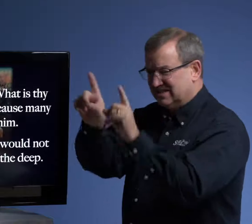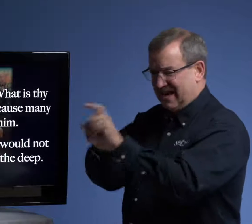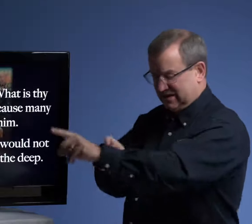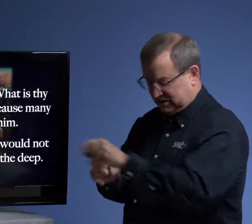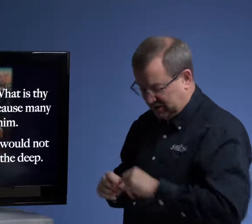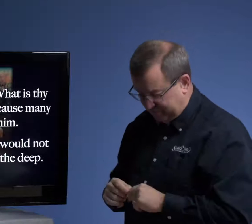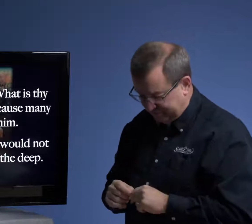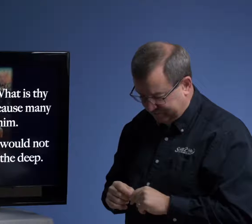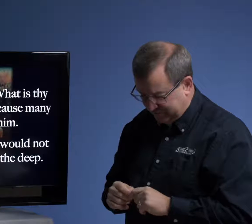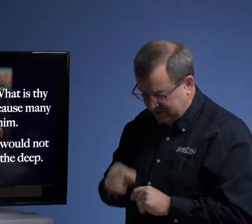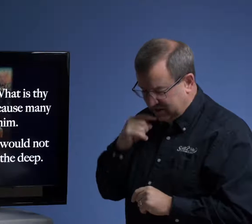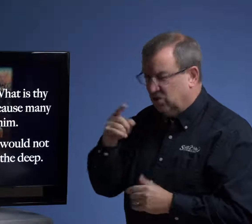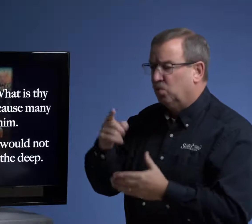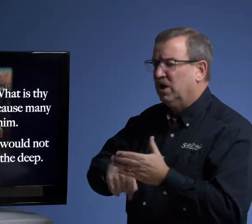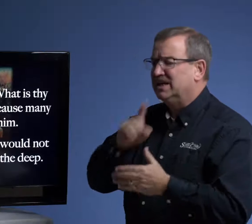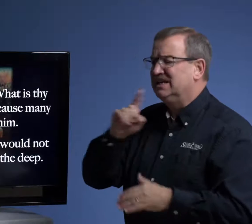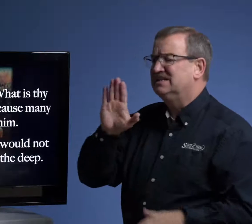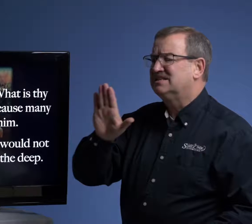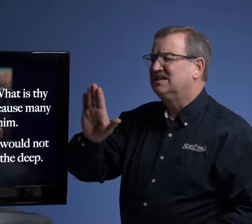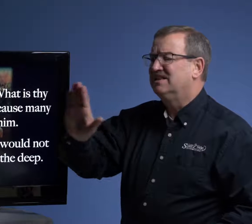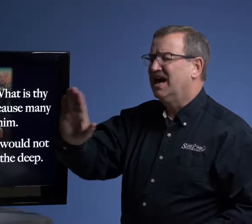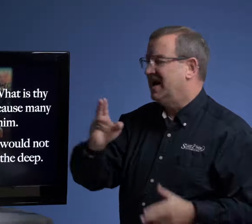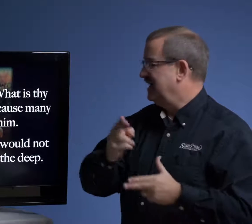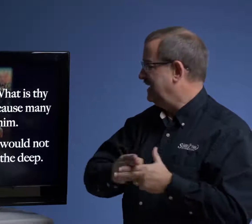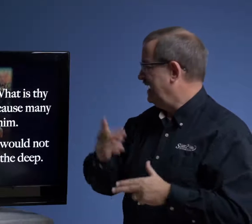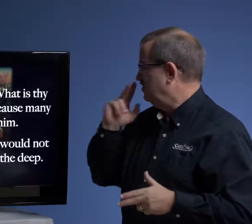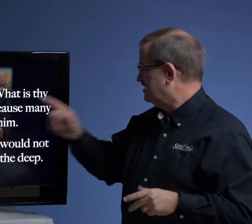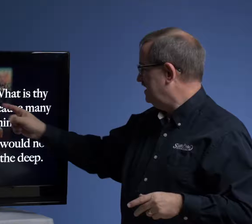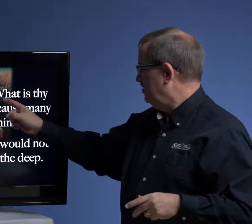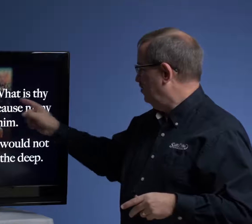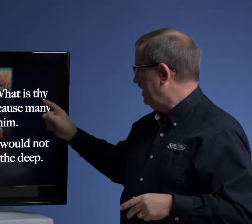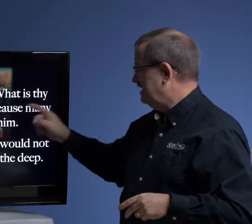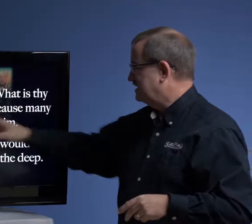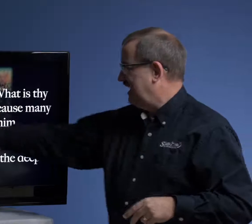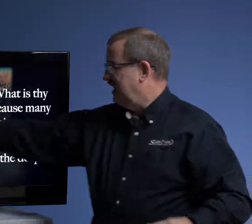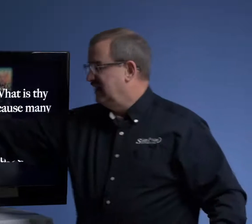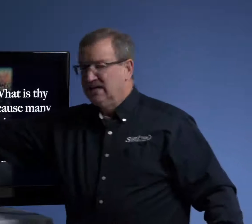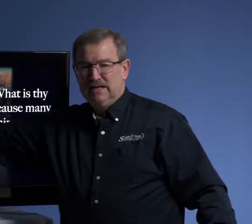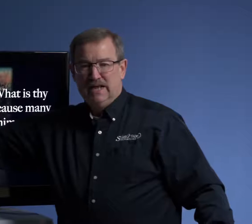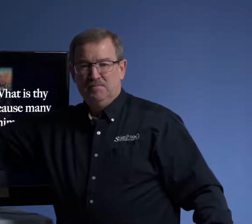asked him, what is thy name? Do you see it? What is thy name?